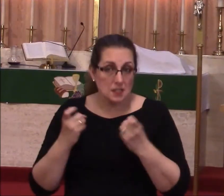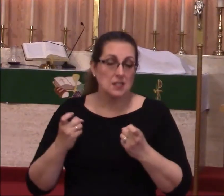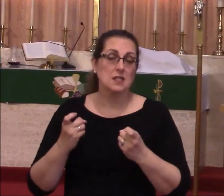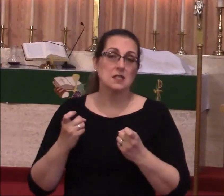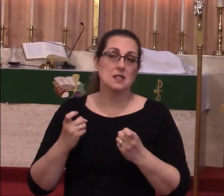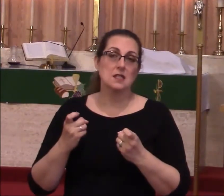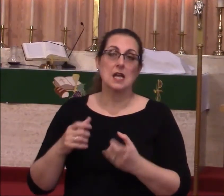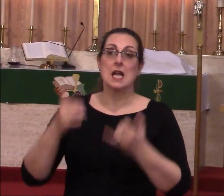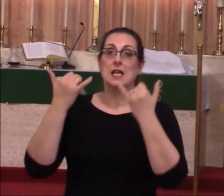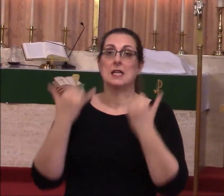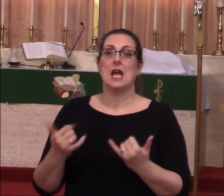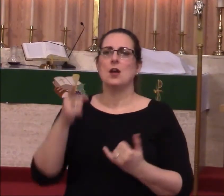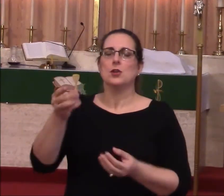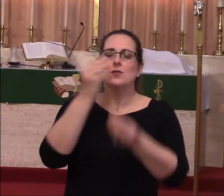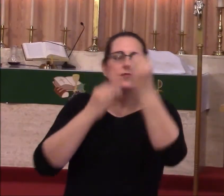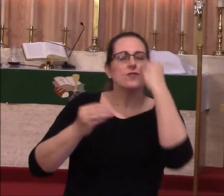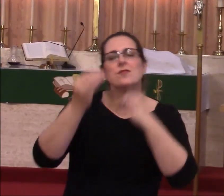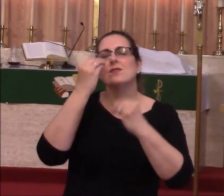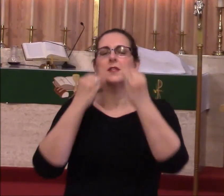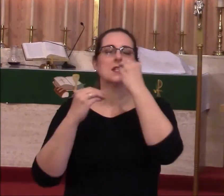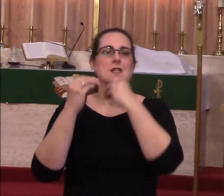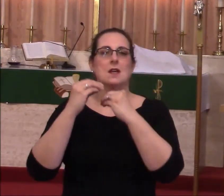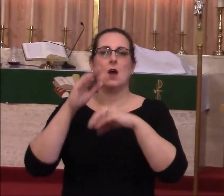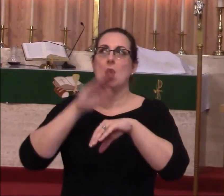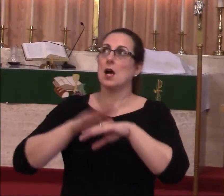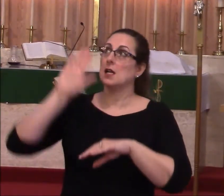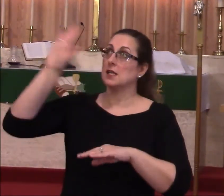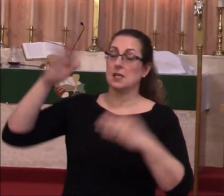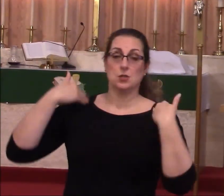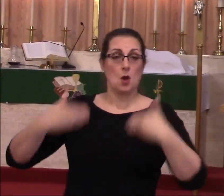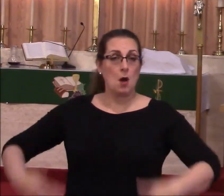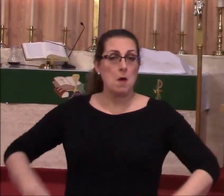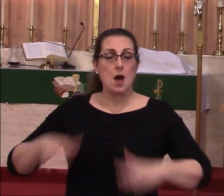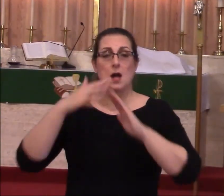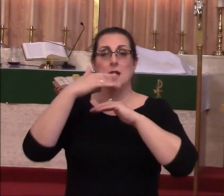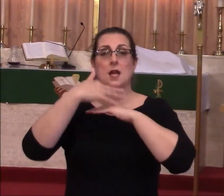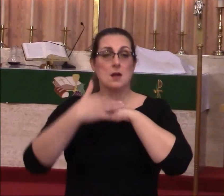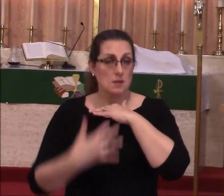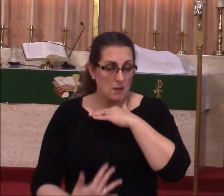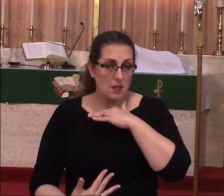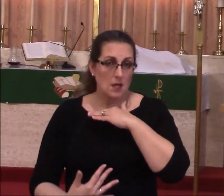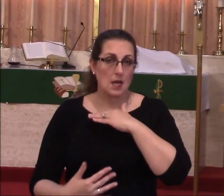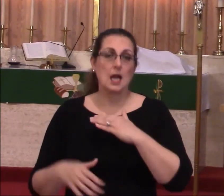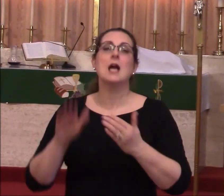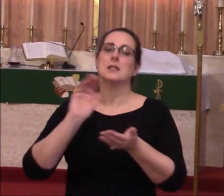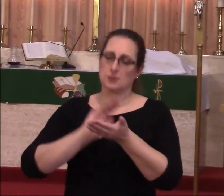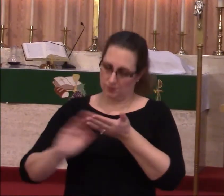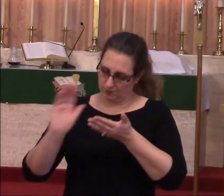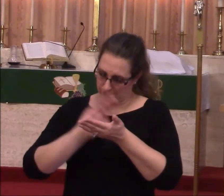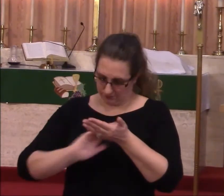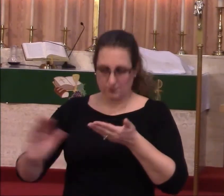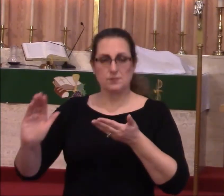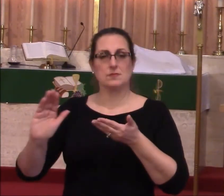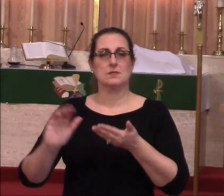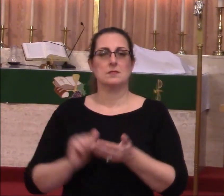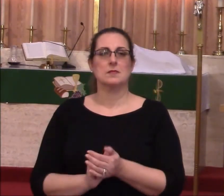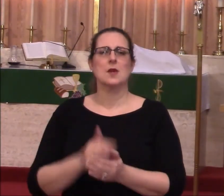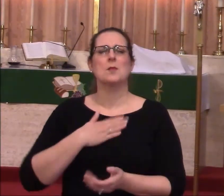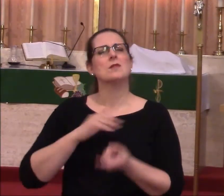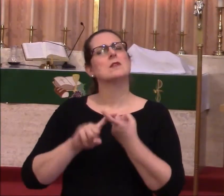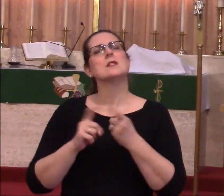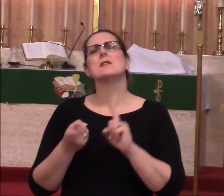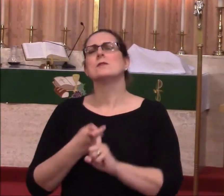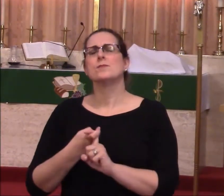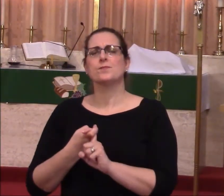this day you may feast on his body and blood and be forgiven. So my